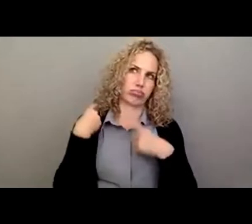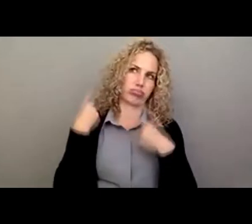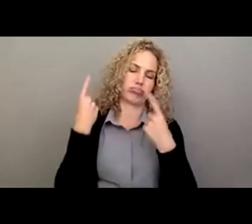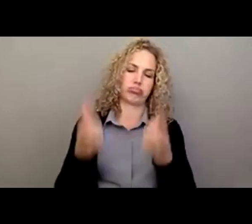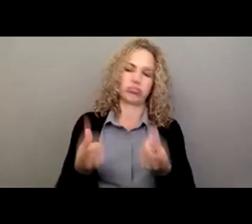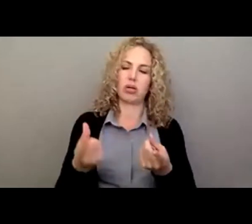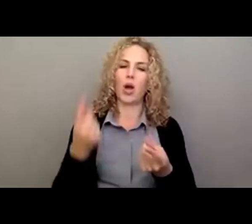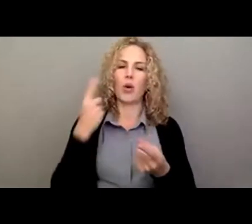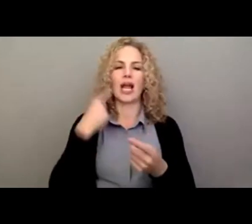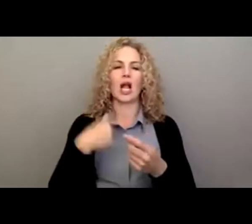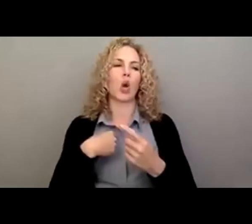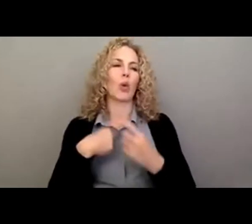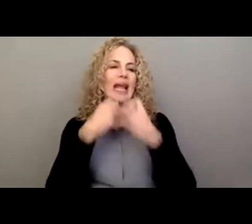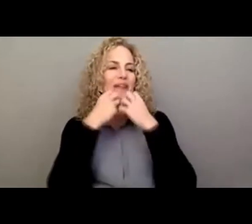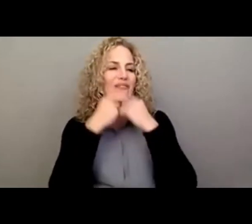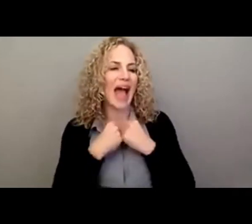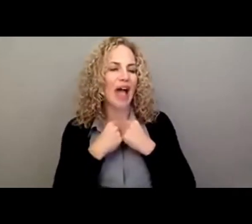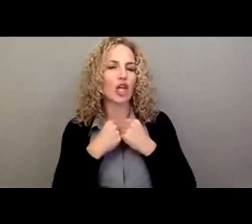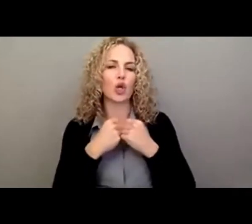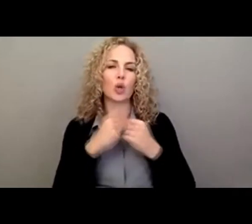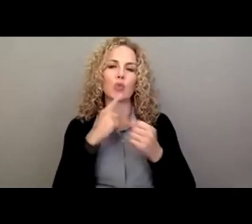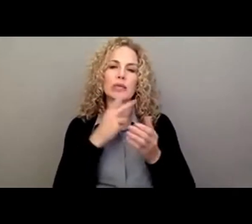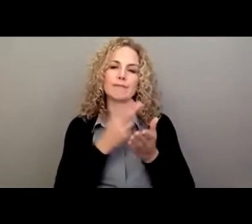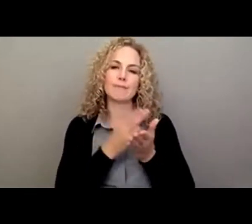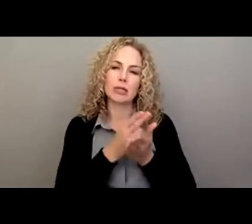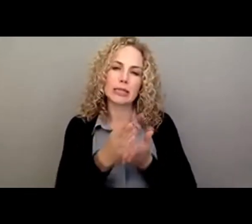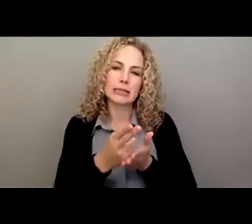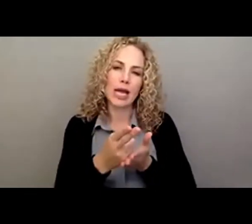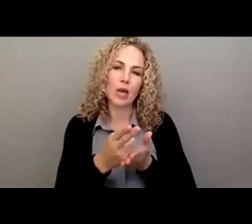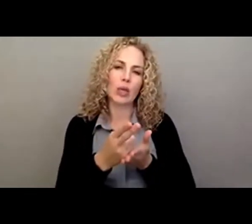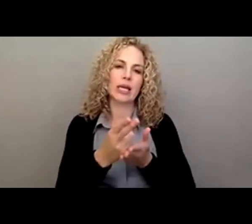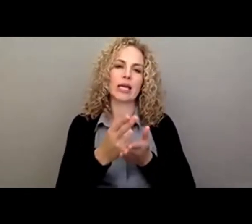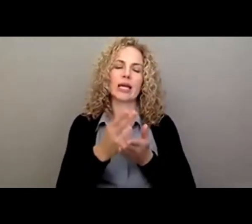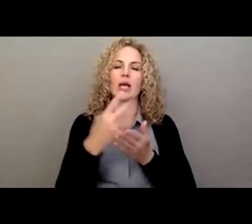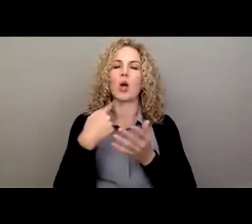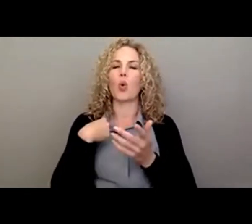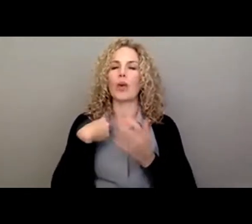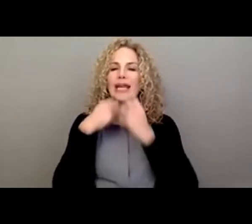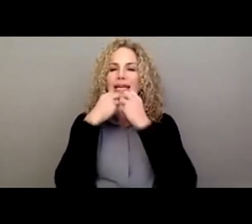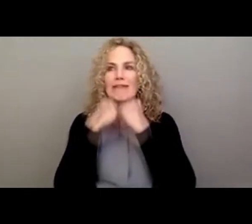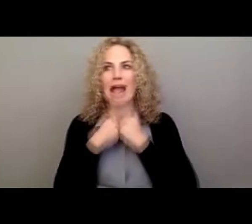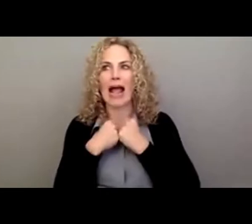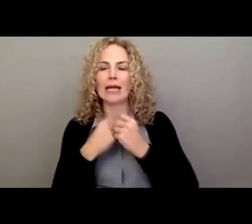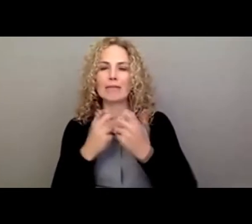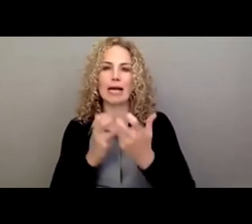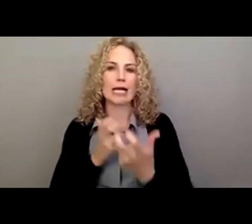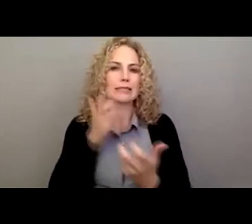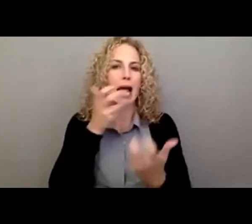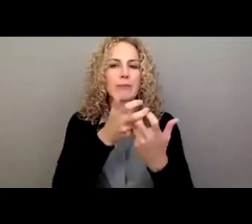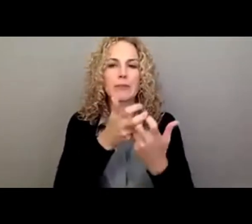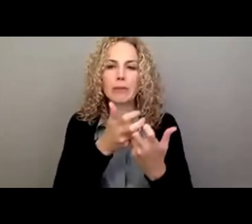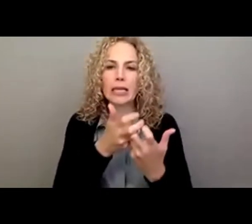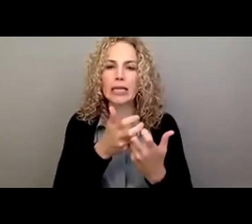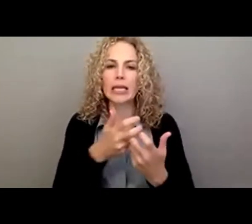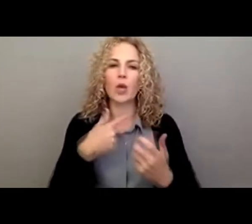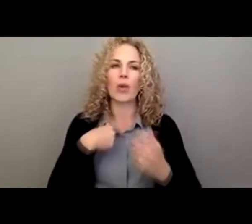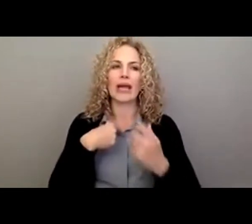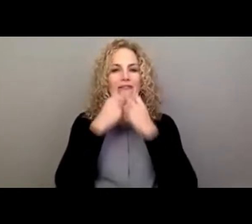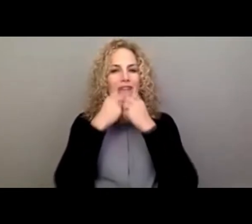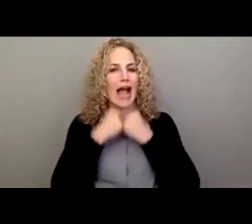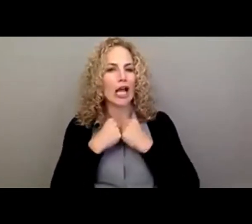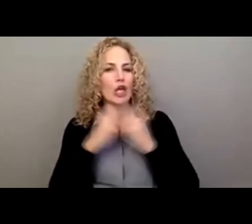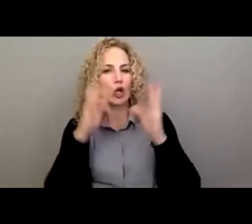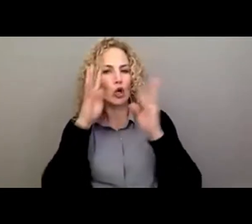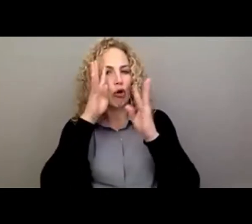oh, we value integrity, we value adaptability, we value creativity. Well, we